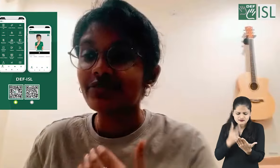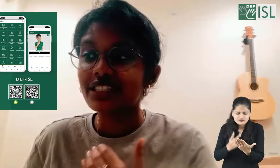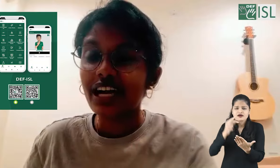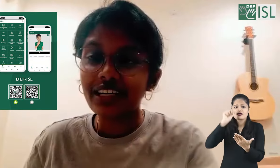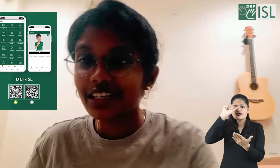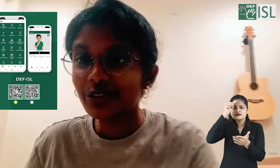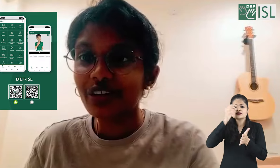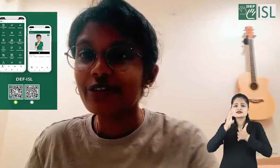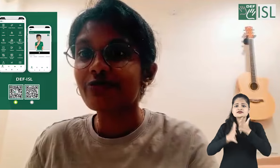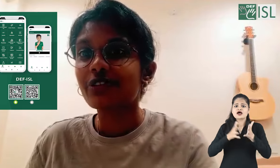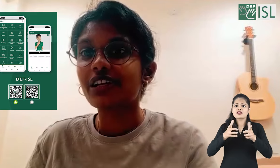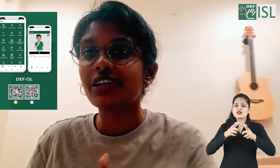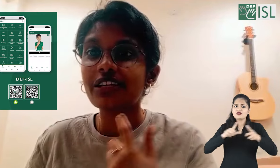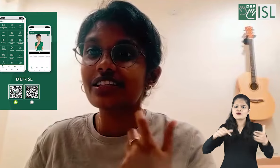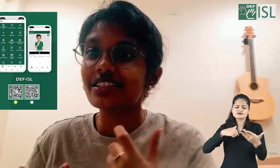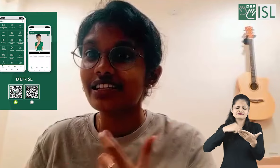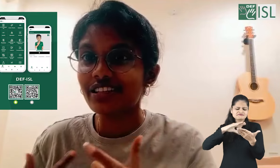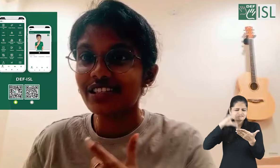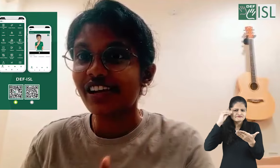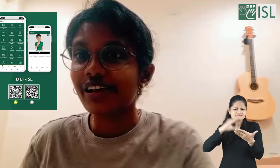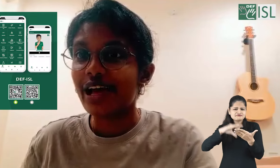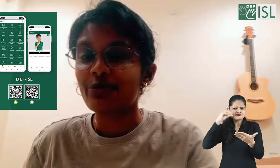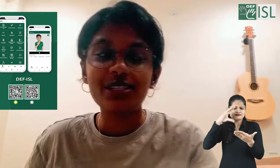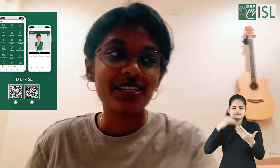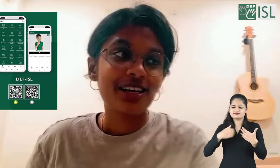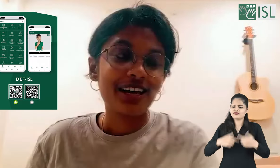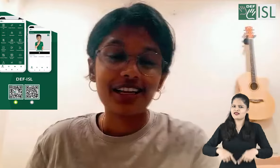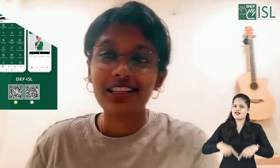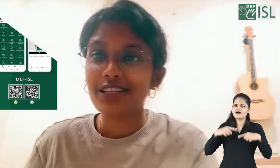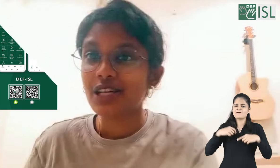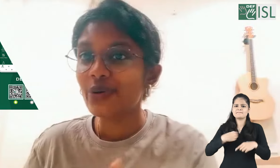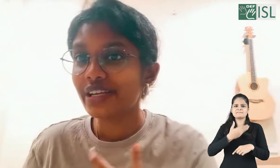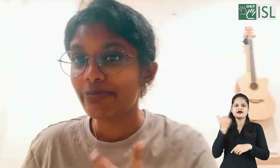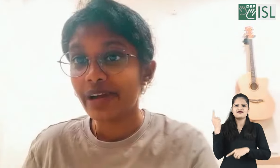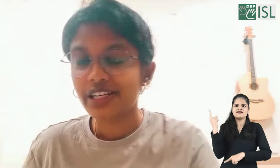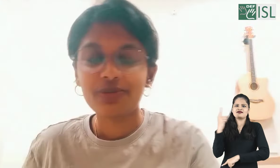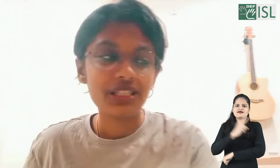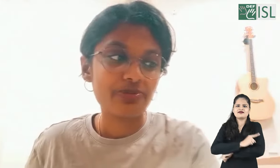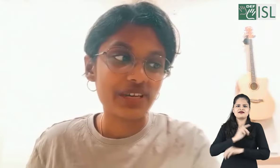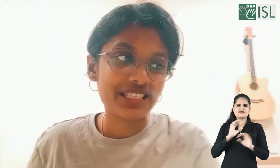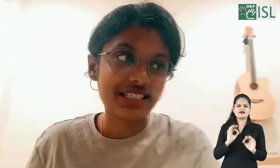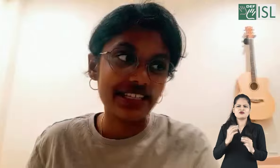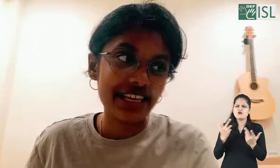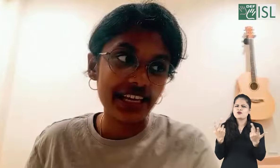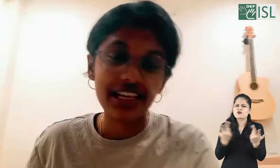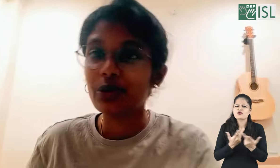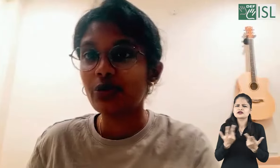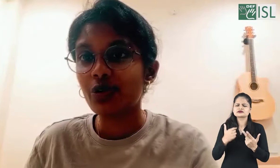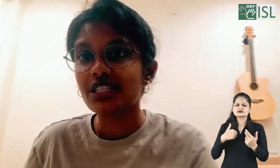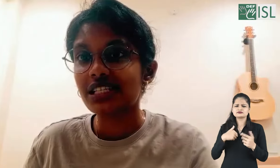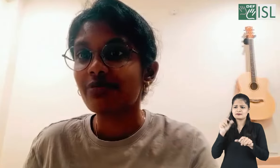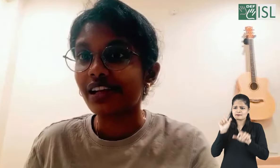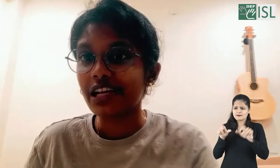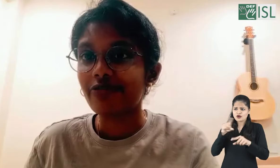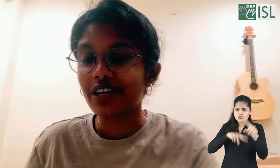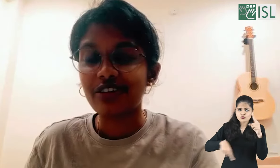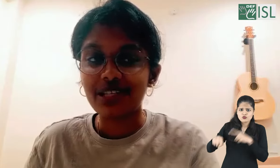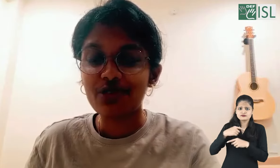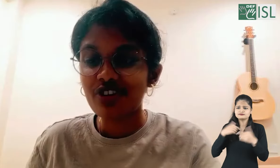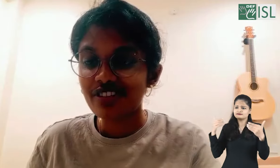started looking for learning this Indian sign language. And that's how it impacted me. The best day it was in my life, I could say, because you